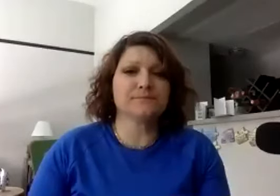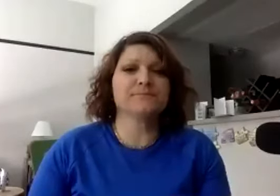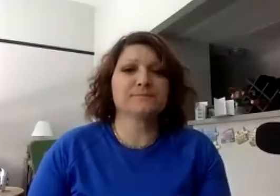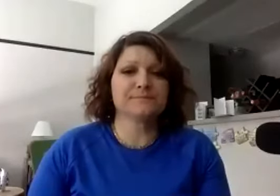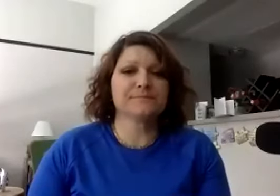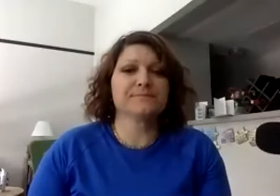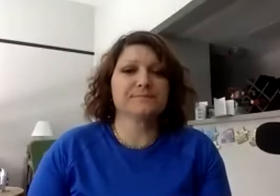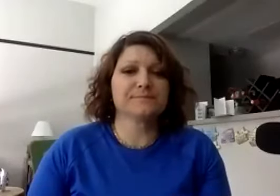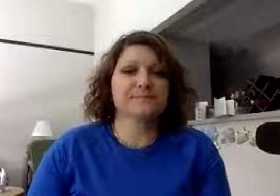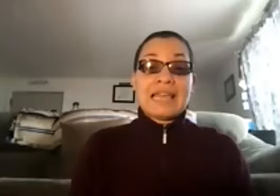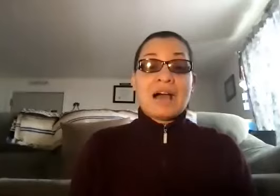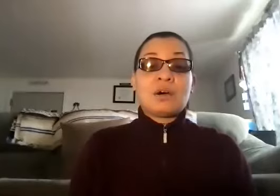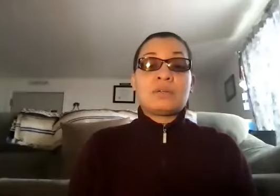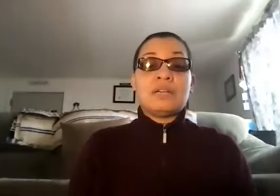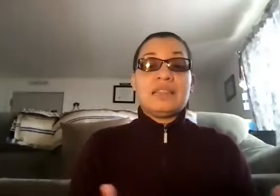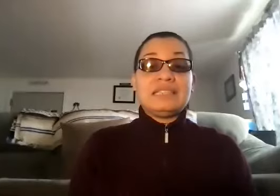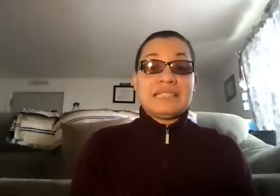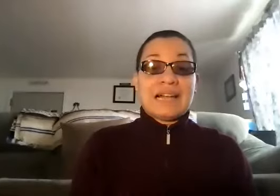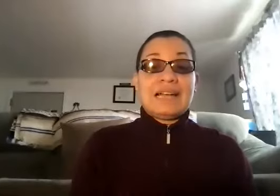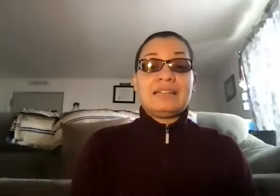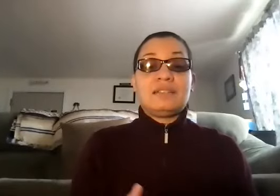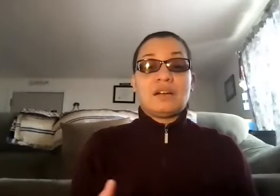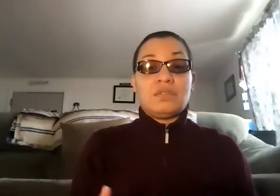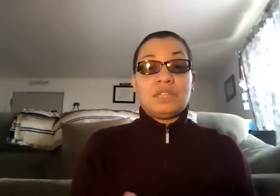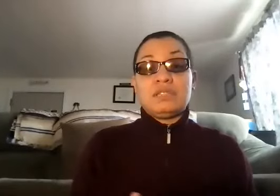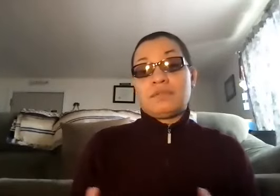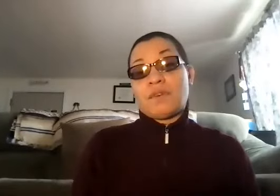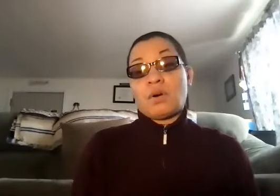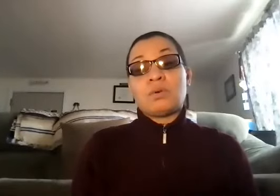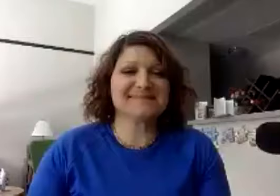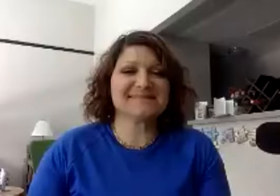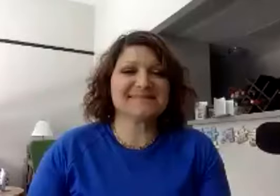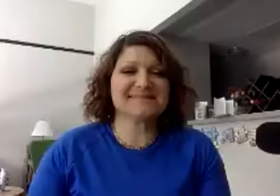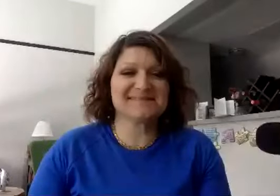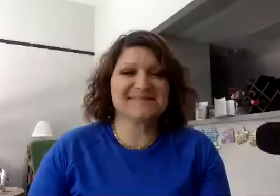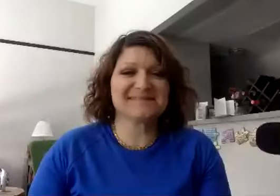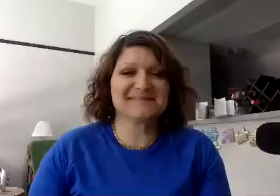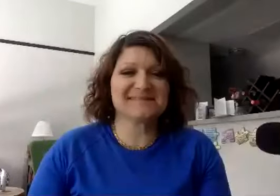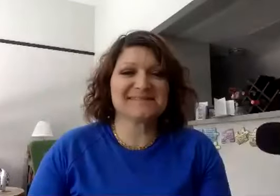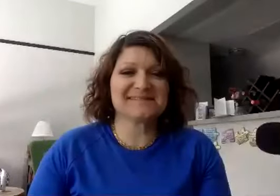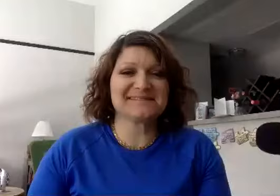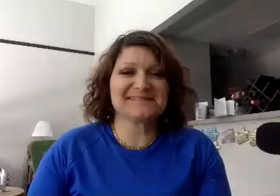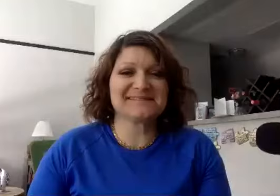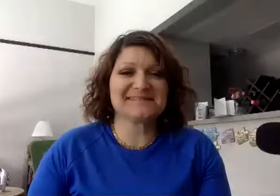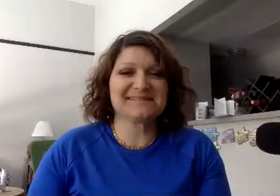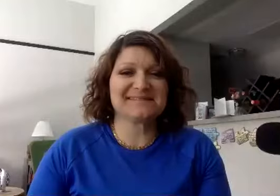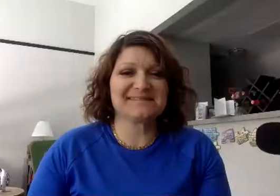the layout and the design of each phone is specifically geared towards